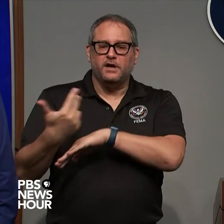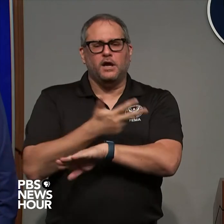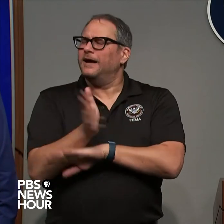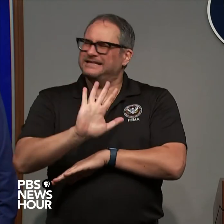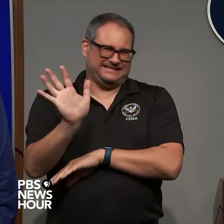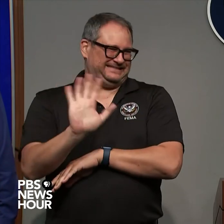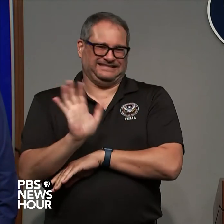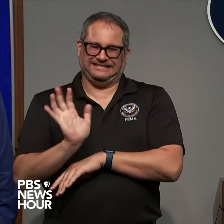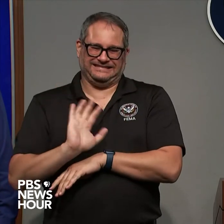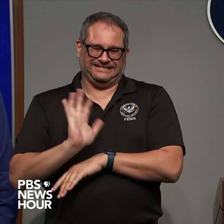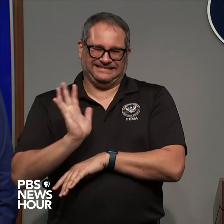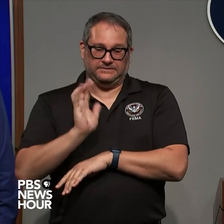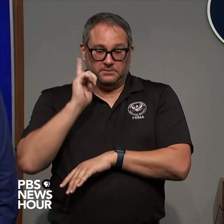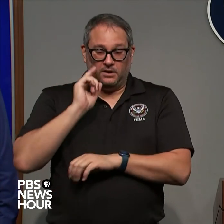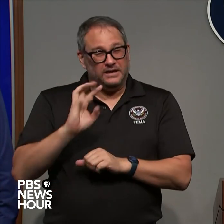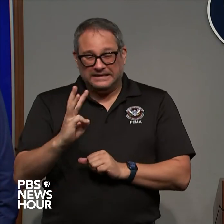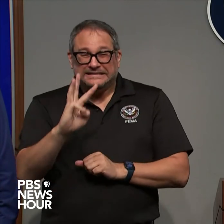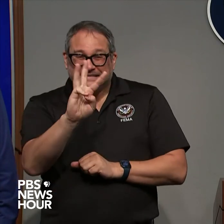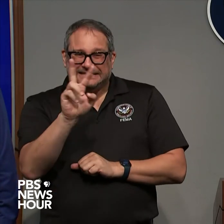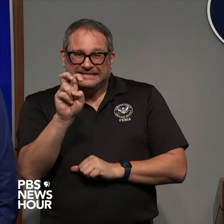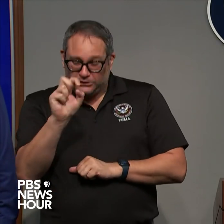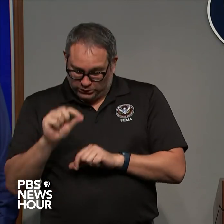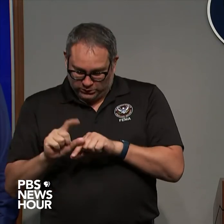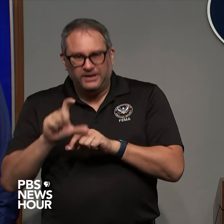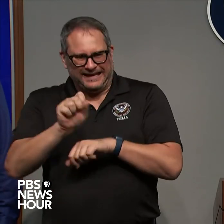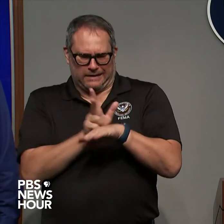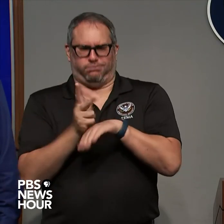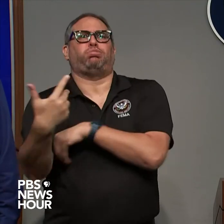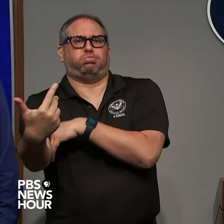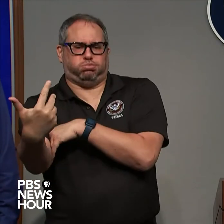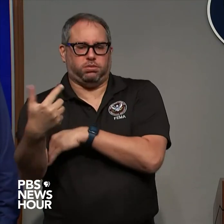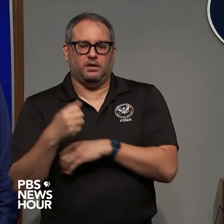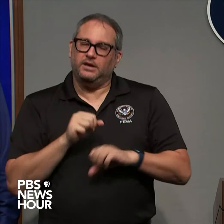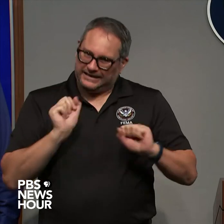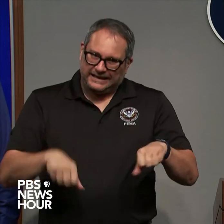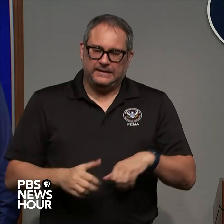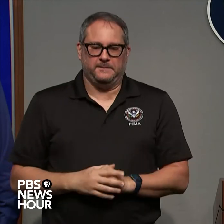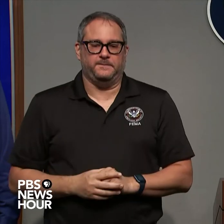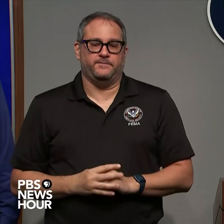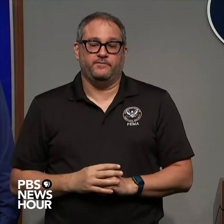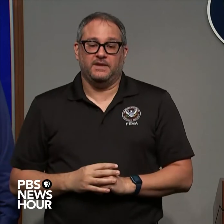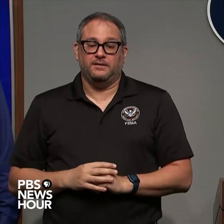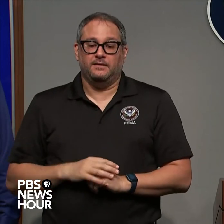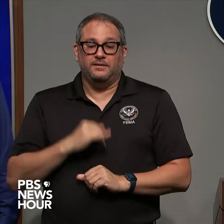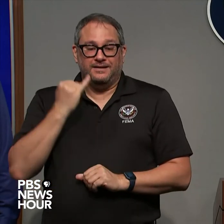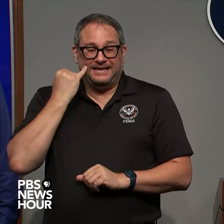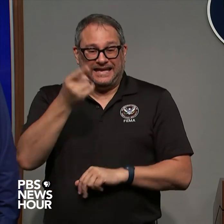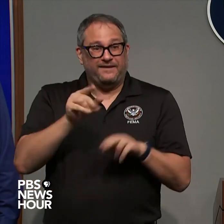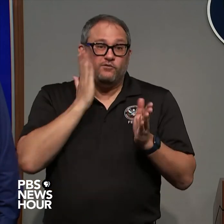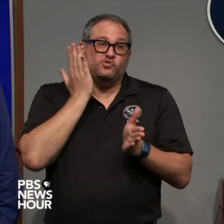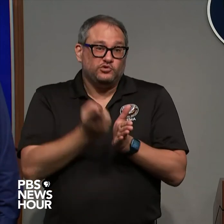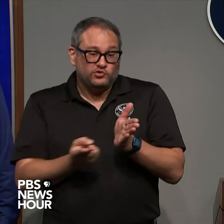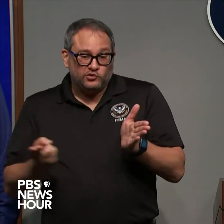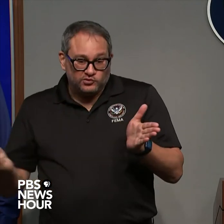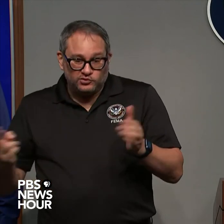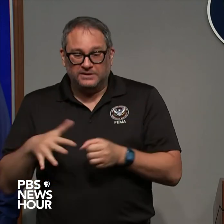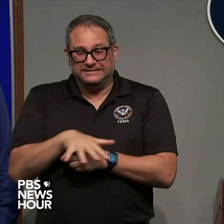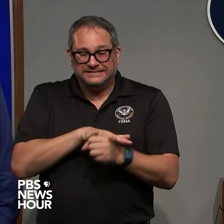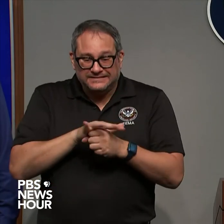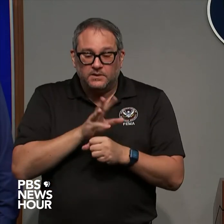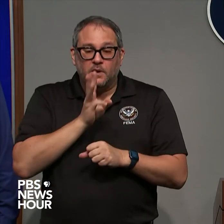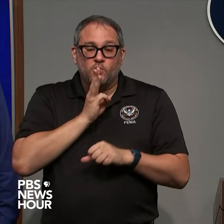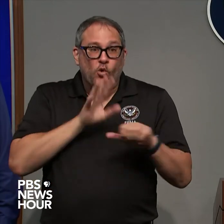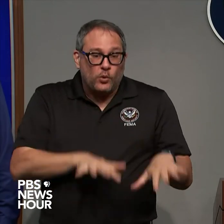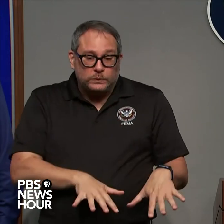to carry away a vehicle second if you are taking shelter in an area with rising water levels